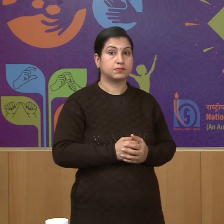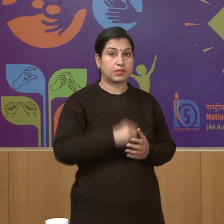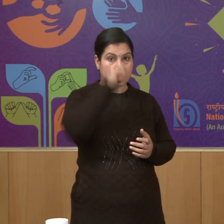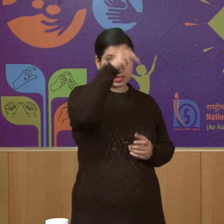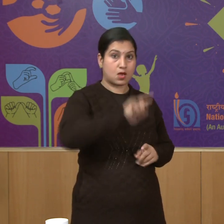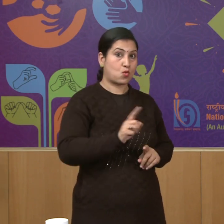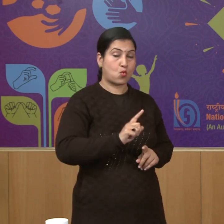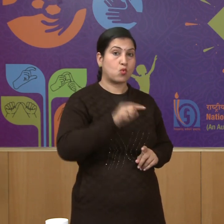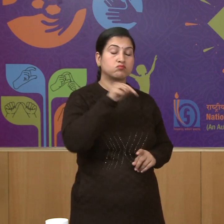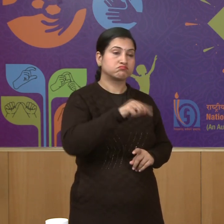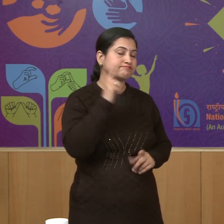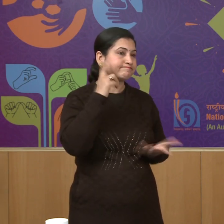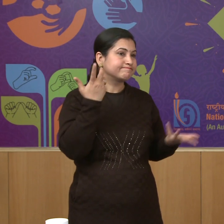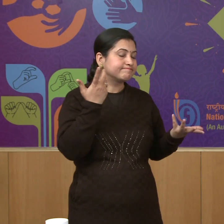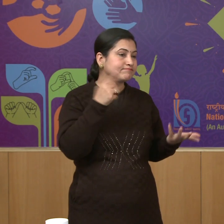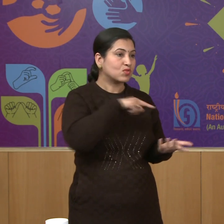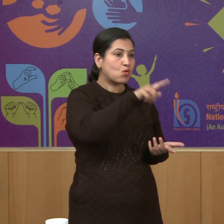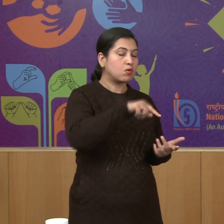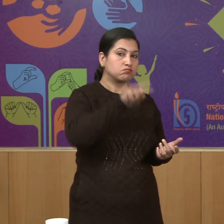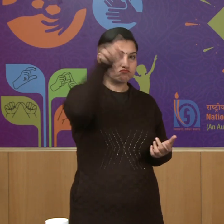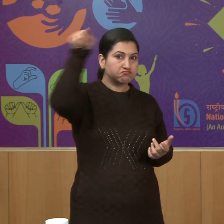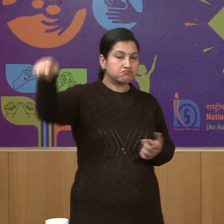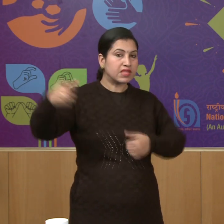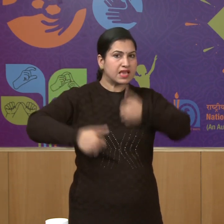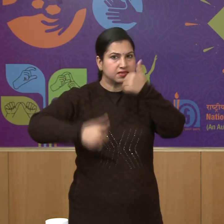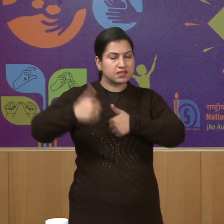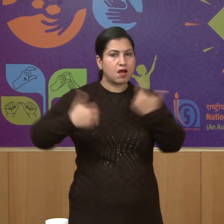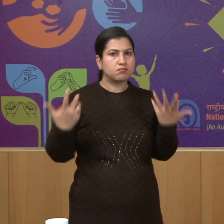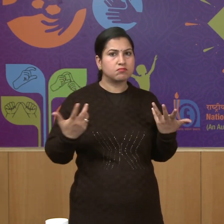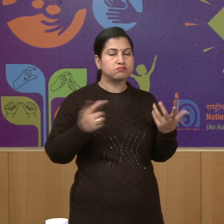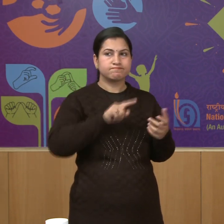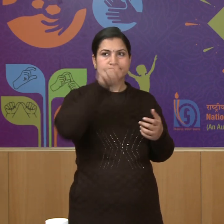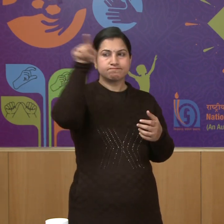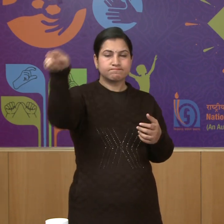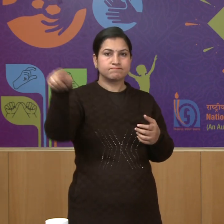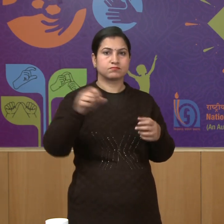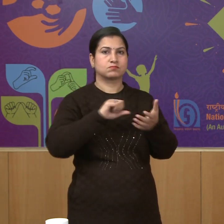to the Indian to to participate in it